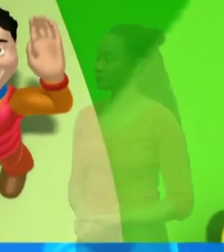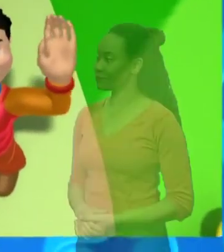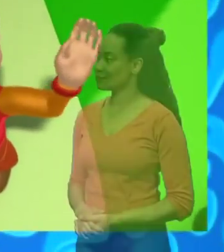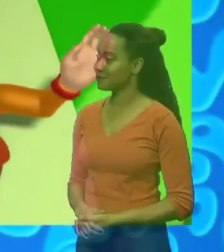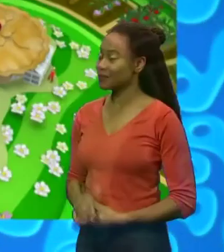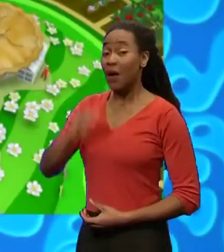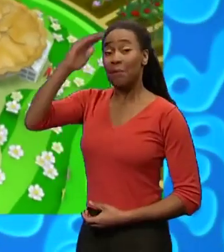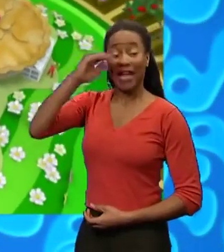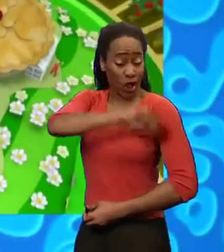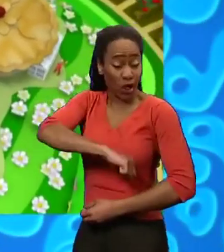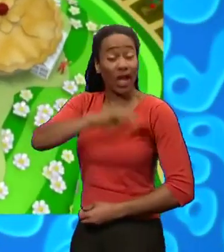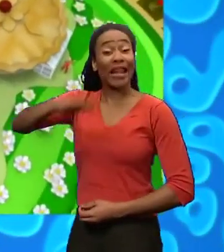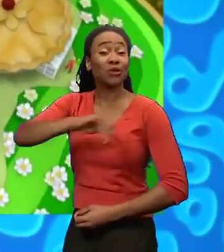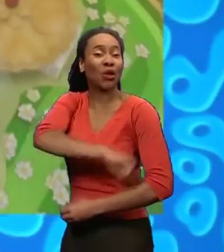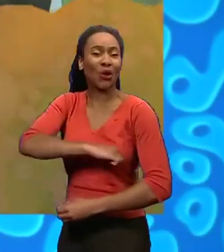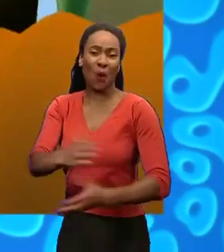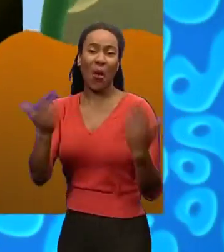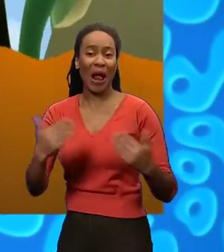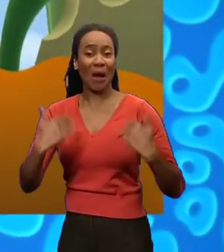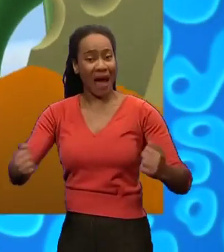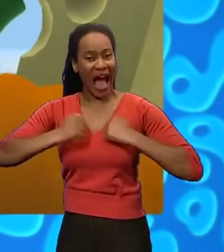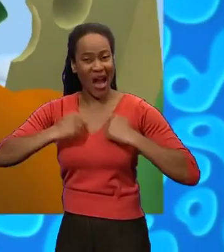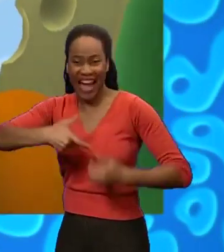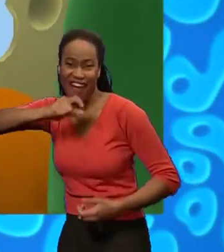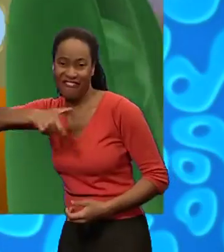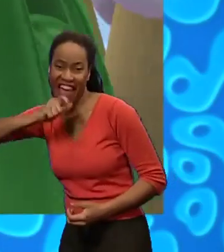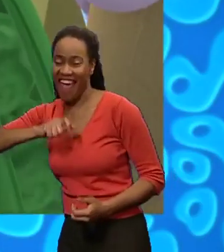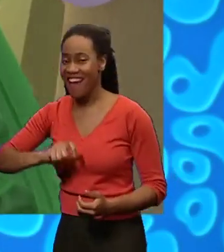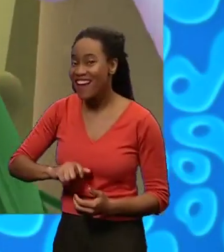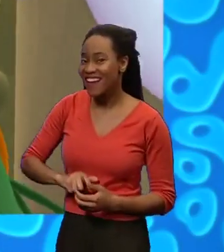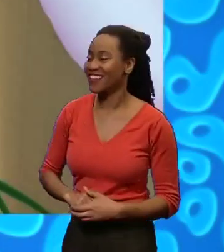Big cook, little cook, welcome to our cafe.